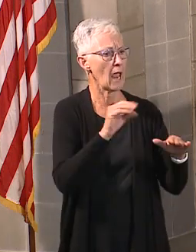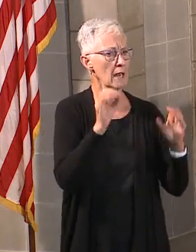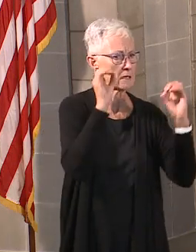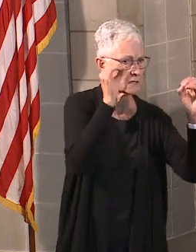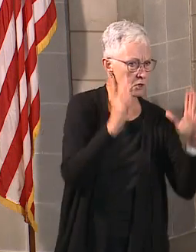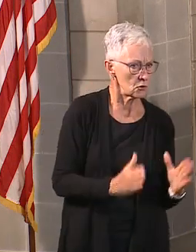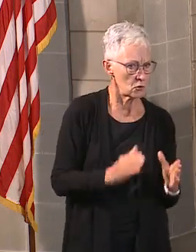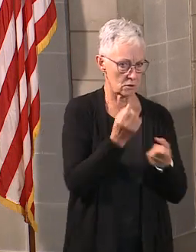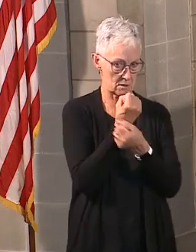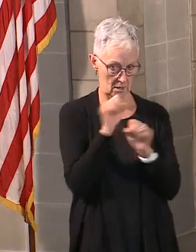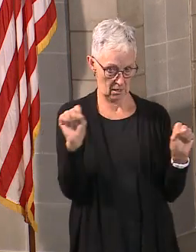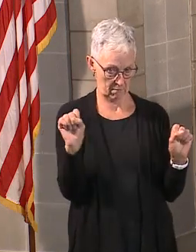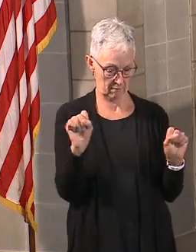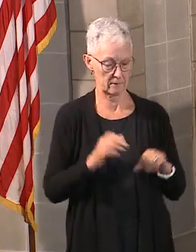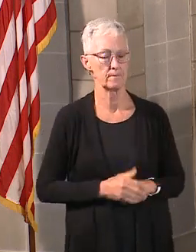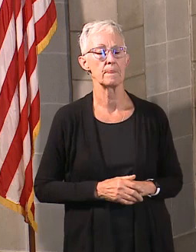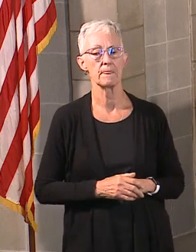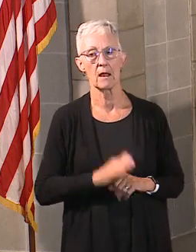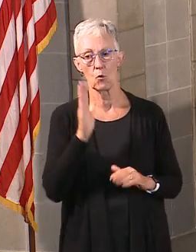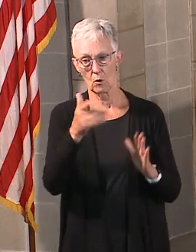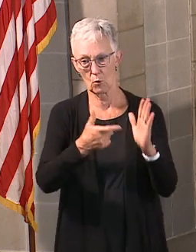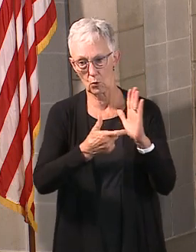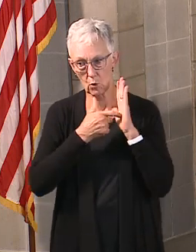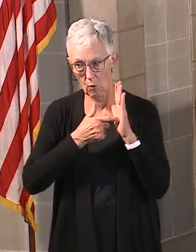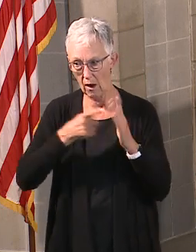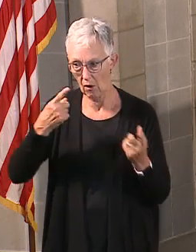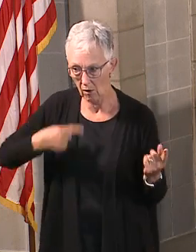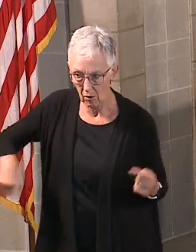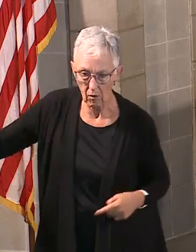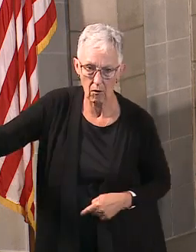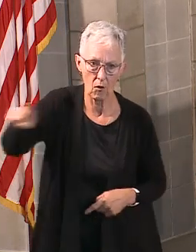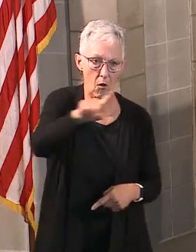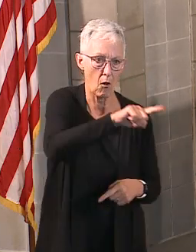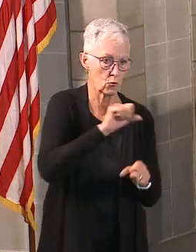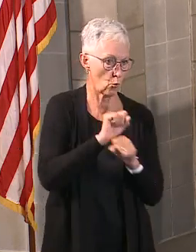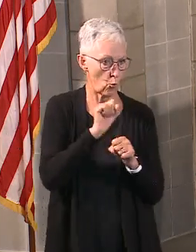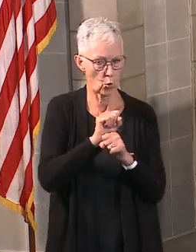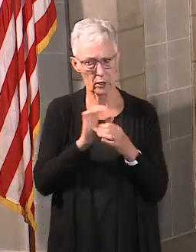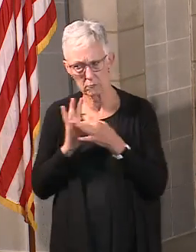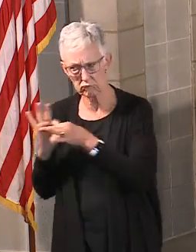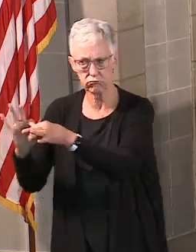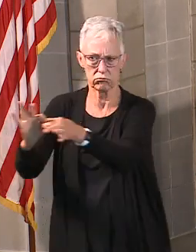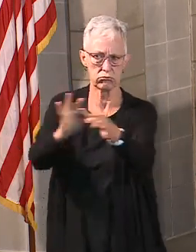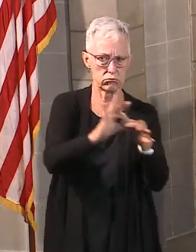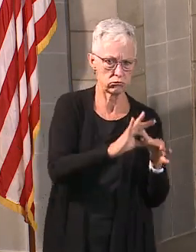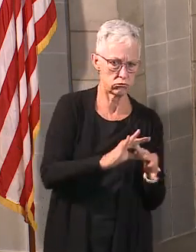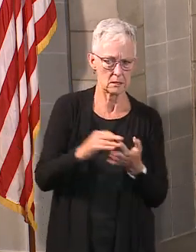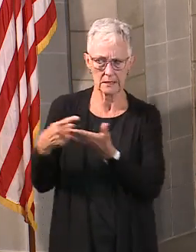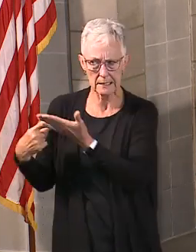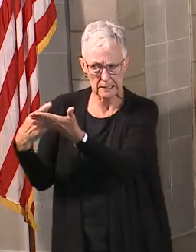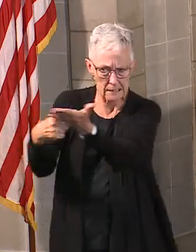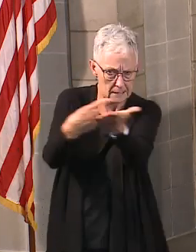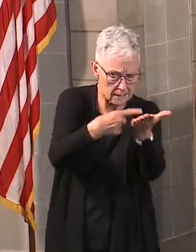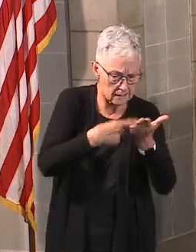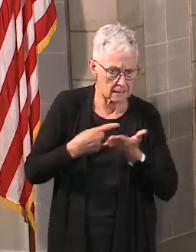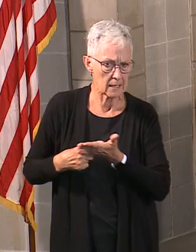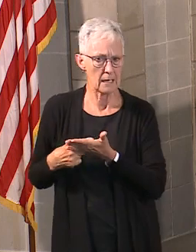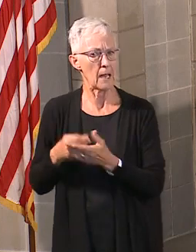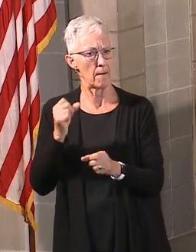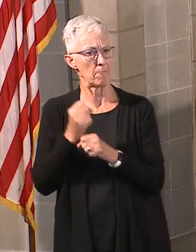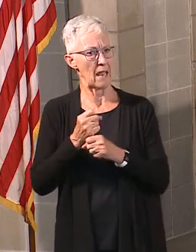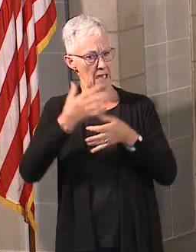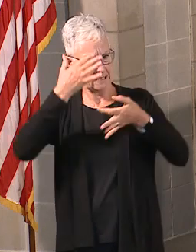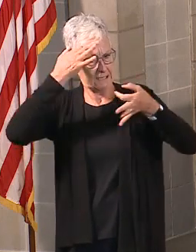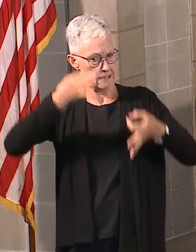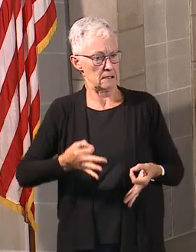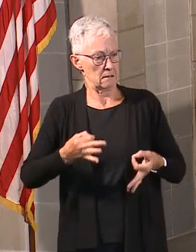us to be able to do this well, to accommodate one another in this particular work, to ensure that we are making decisions that are